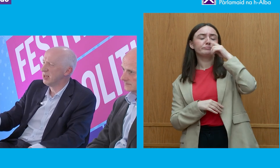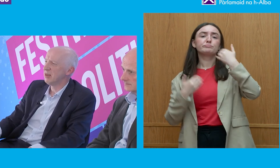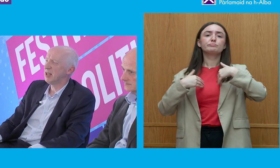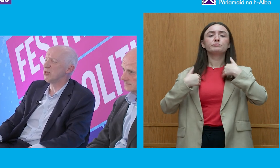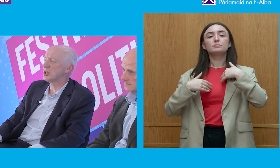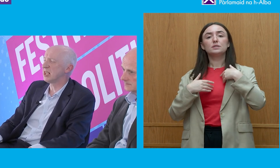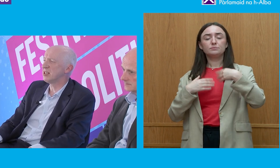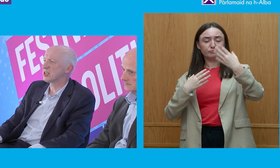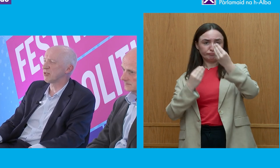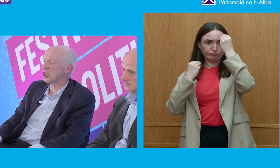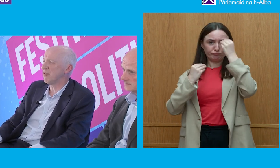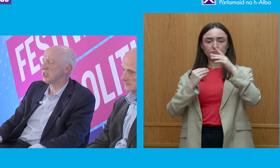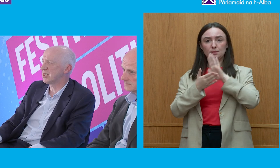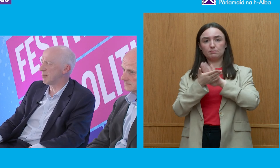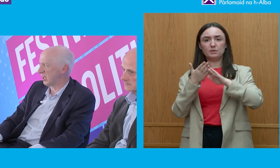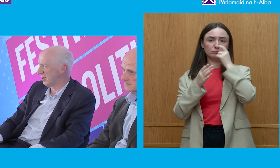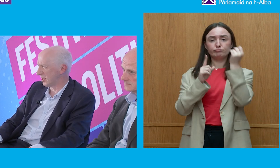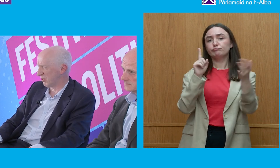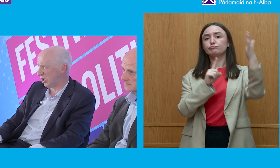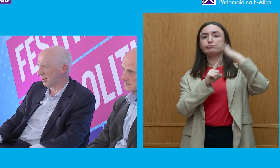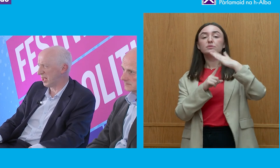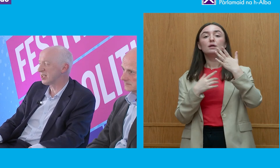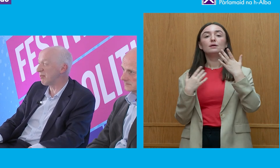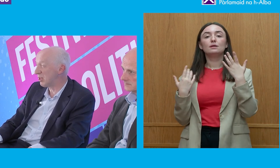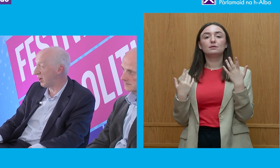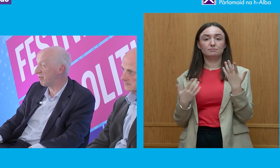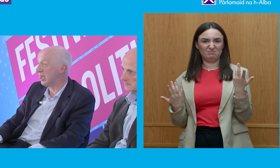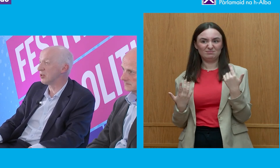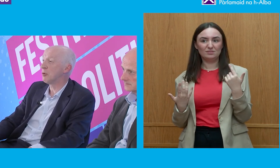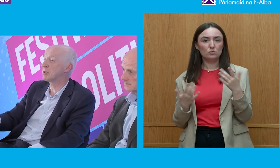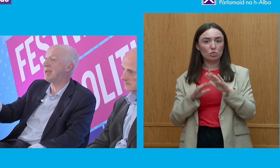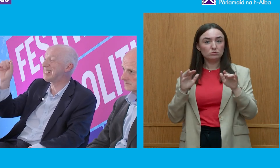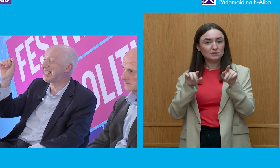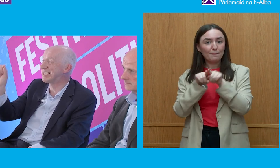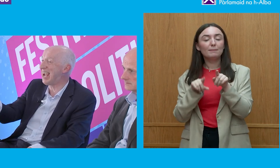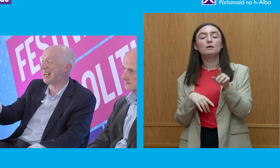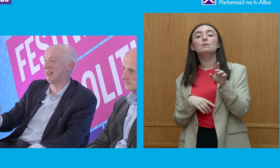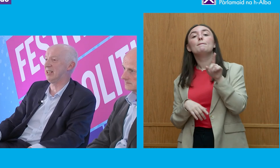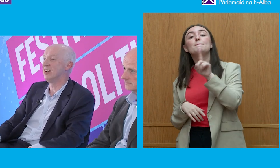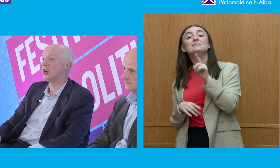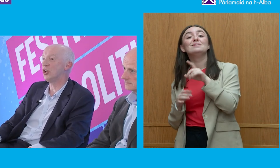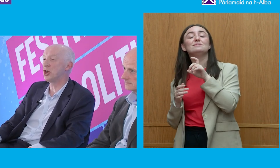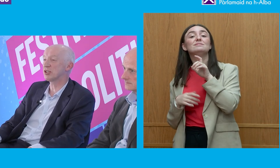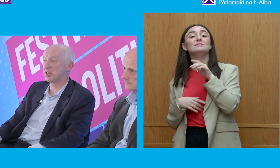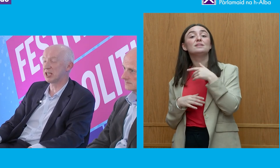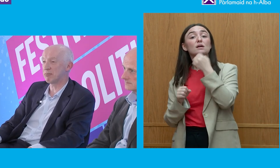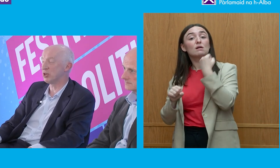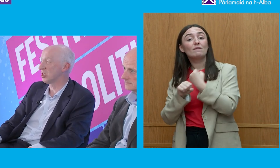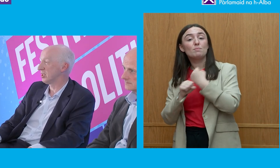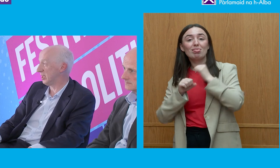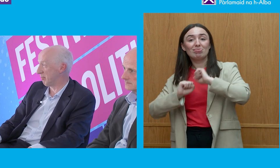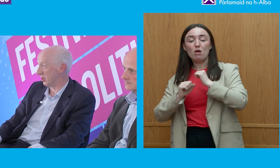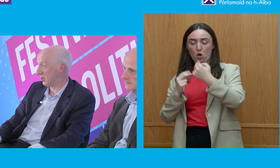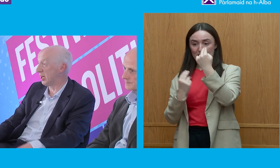Bear in mind, in order to get into the civil service, the exam to get into the civil service for the next 75 years was based exactly on the Oxford and